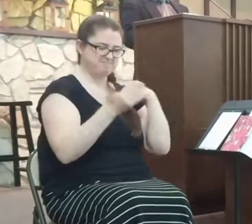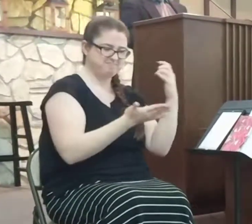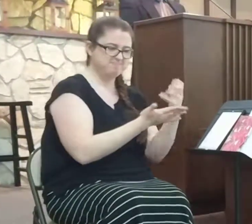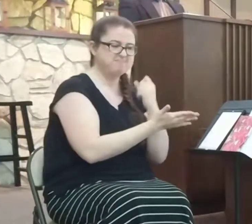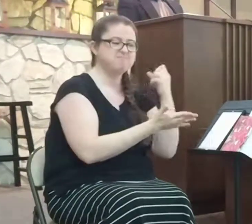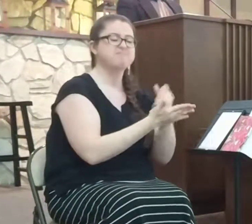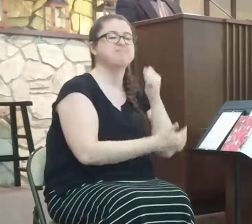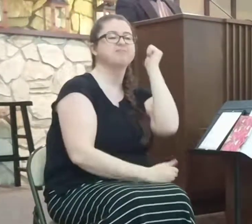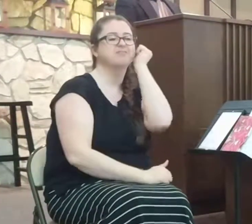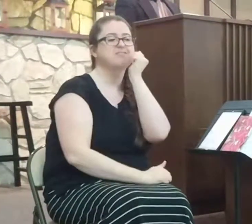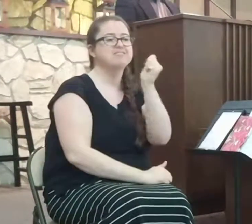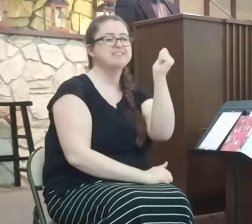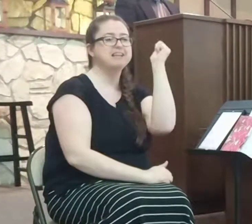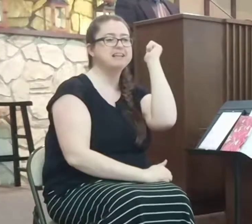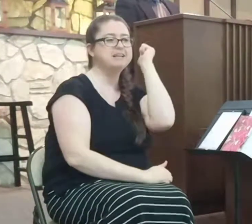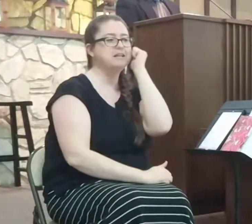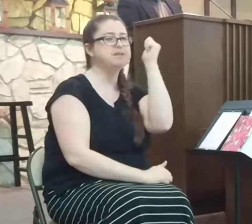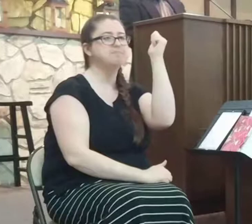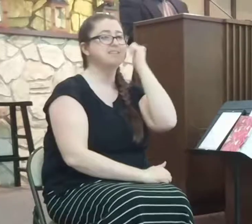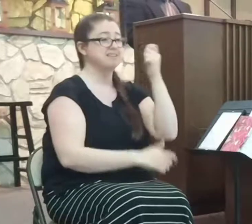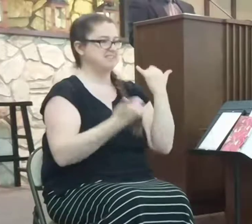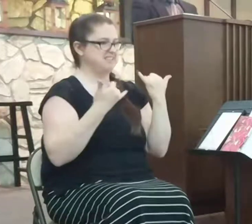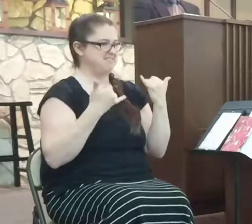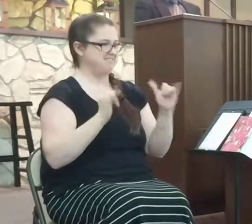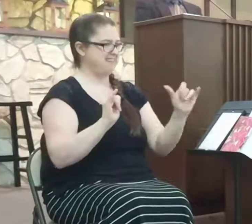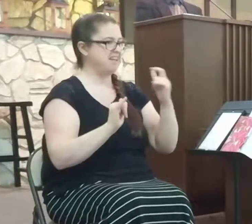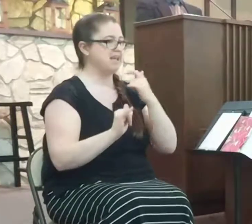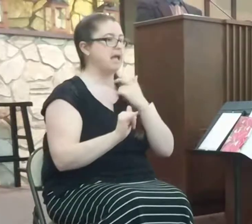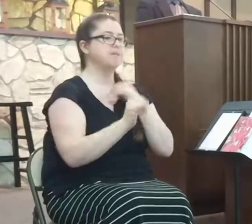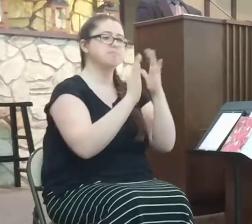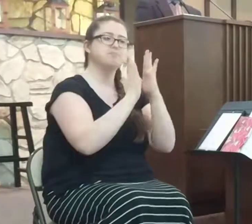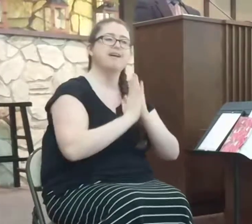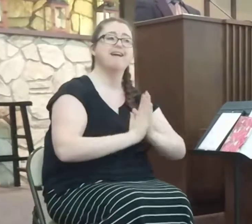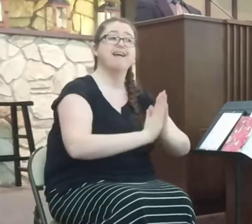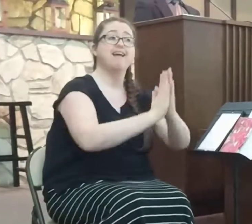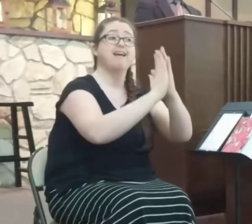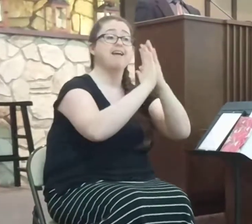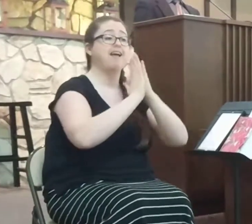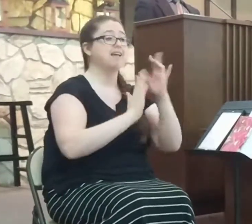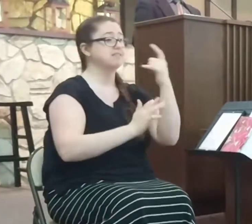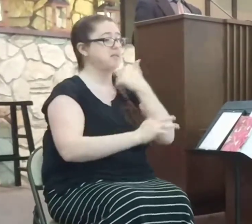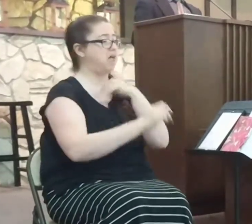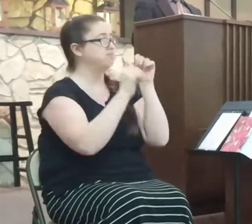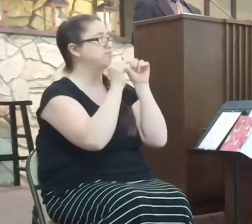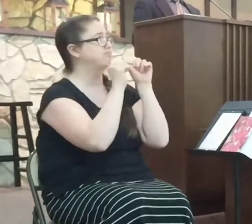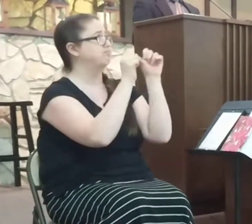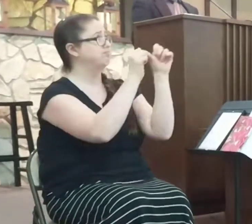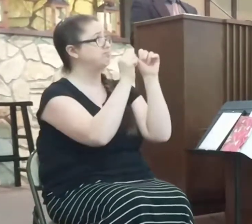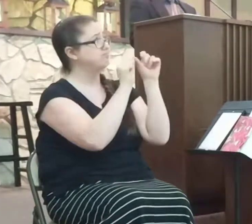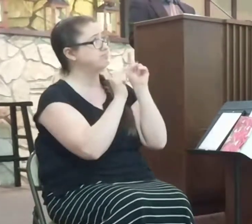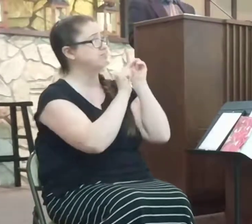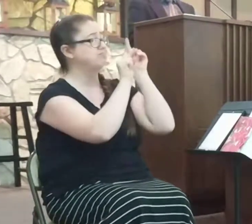every day. Still great as I on earth bow,